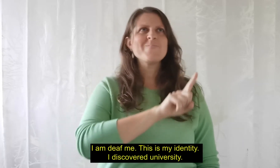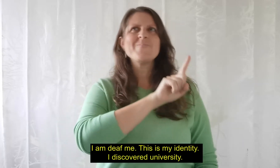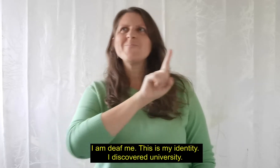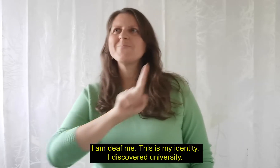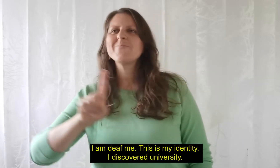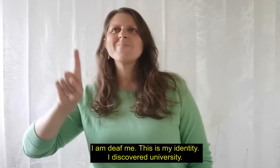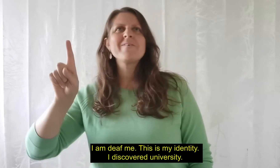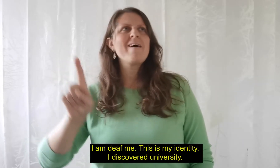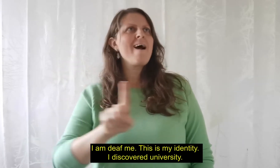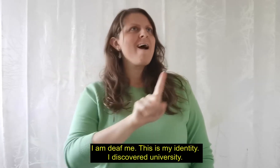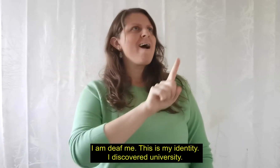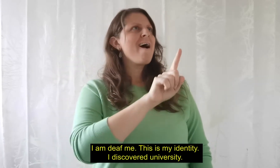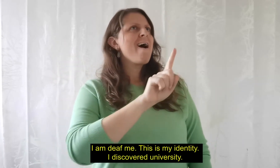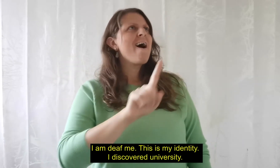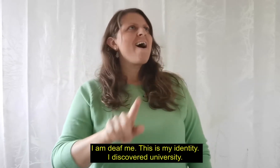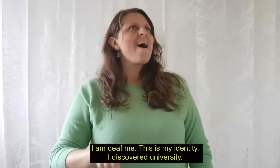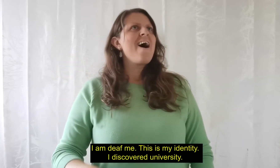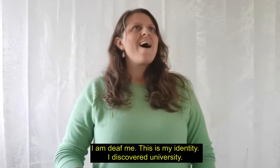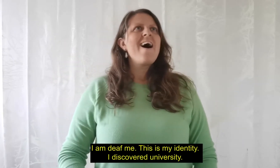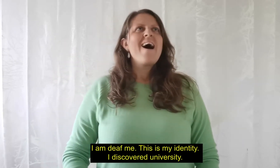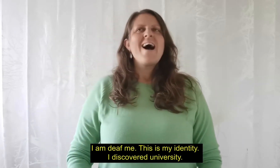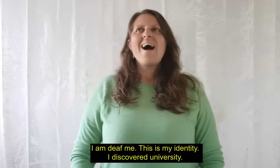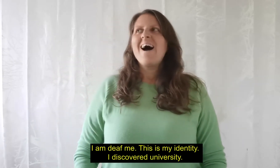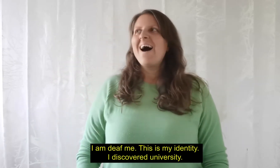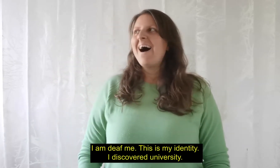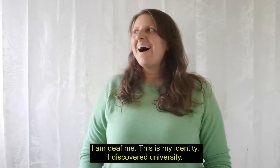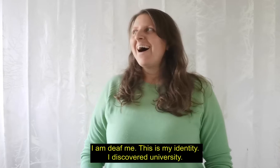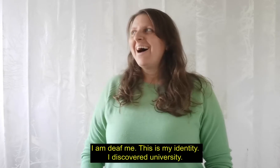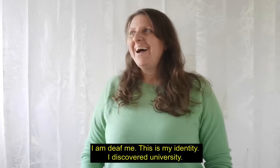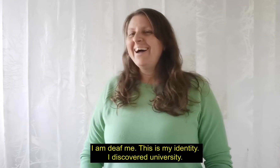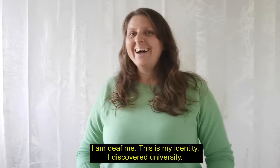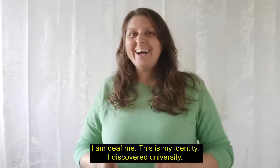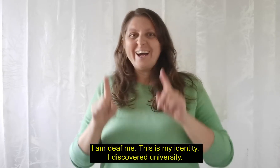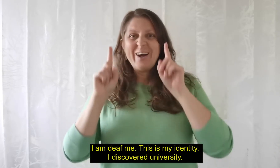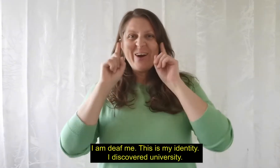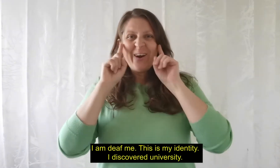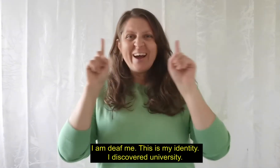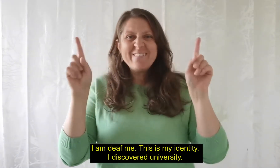is my identity I discovered university